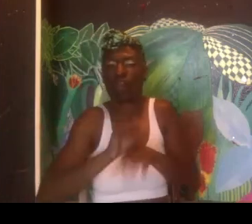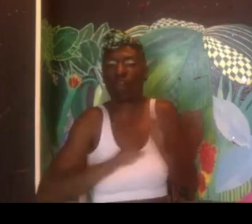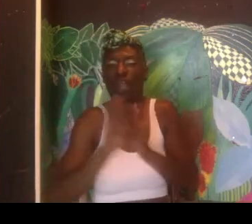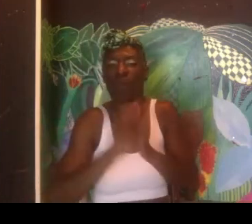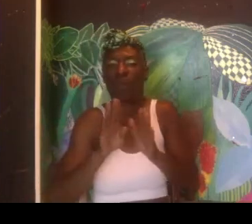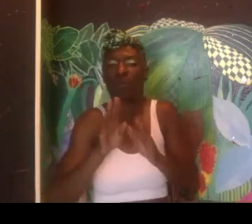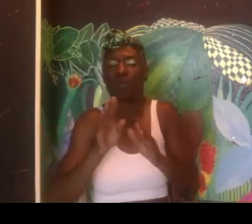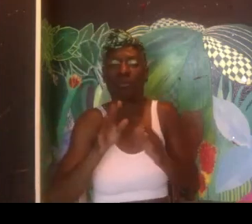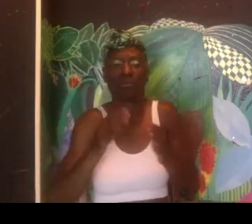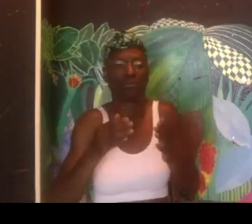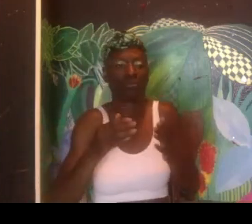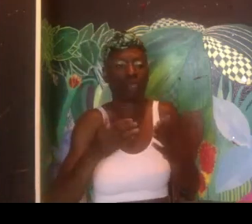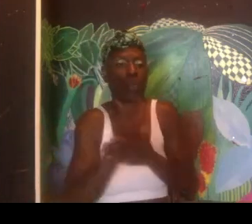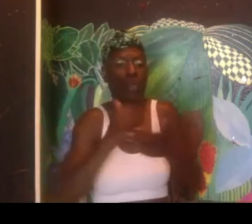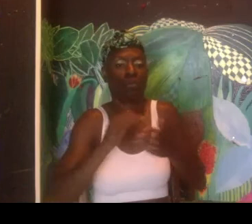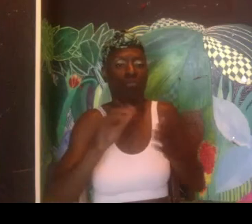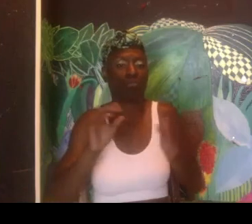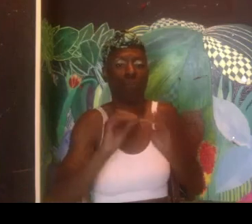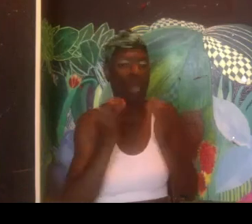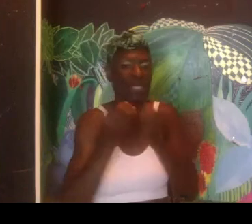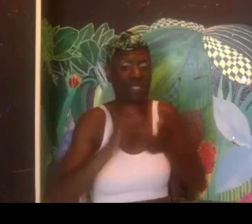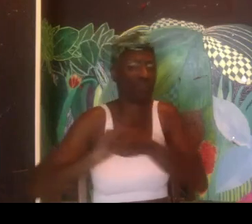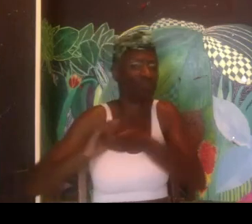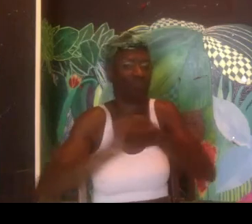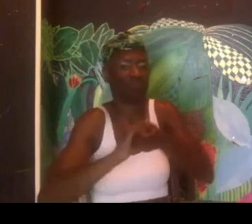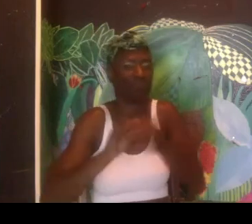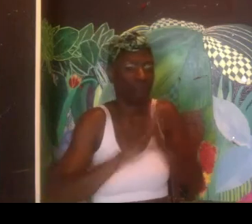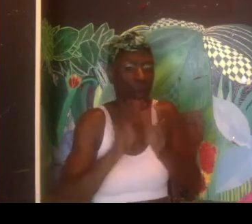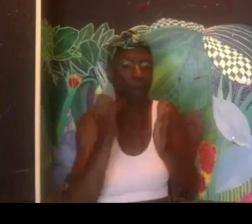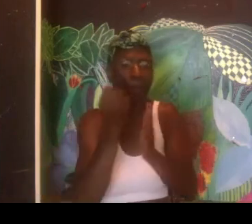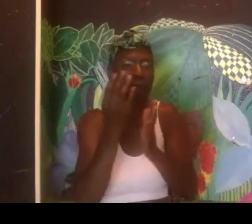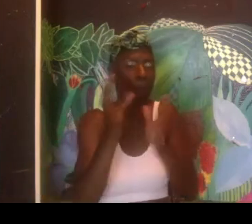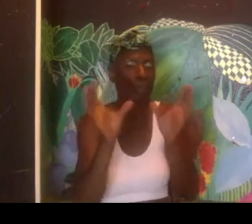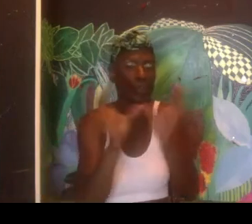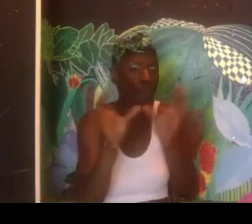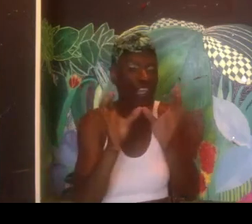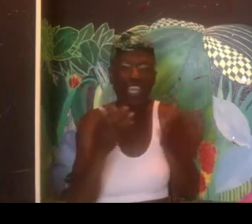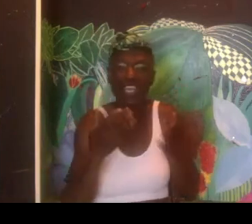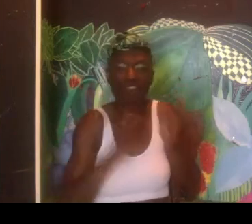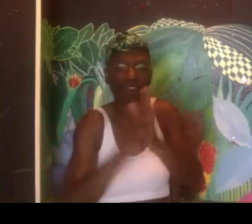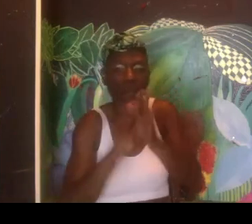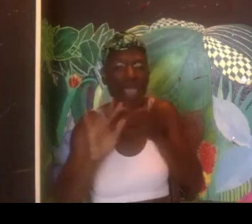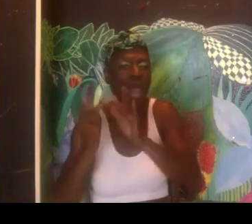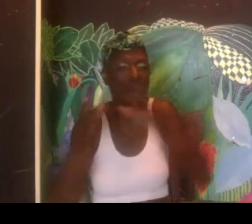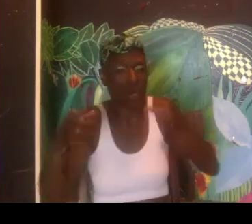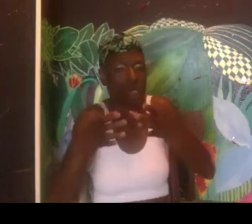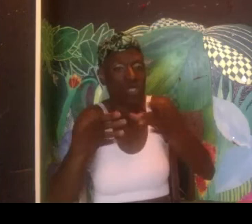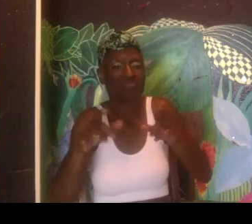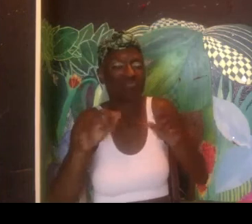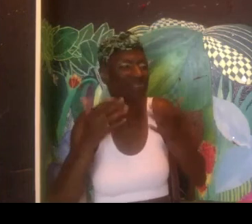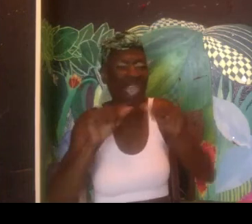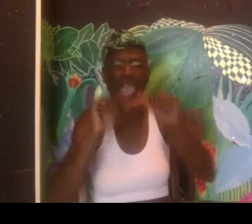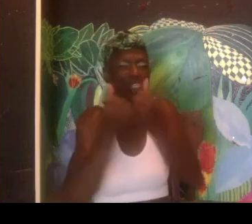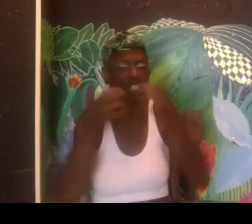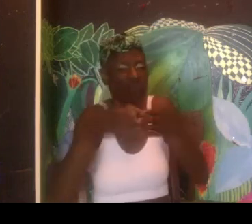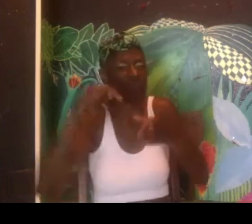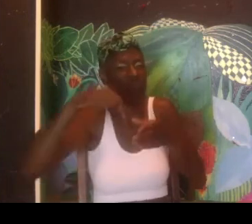color. And developing that theater to bridge that gap and to work better together. Maybe developing like